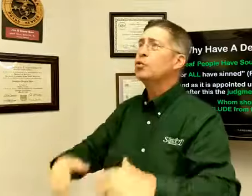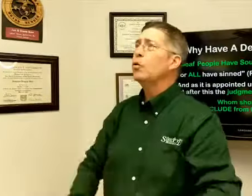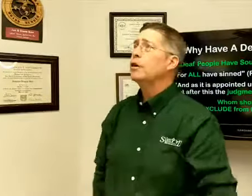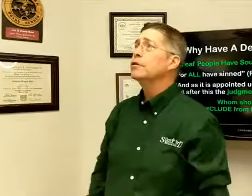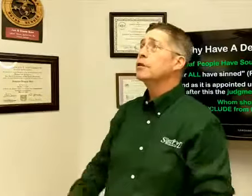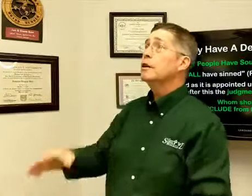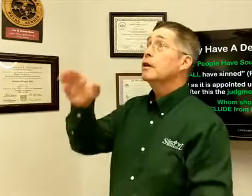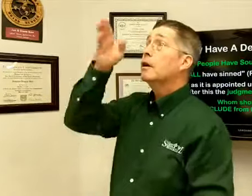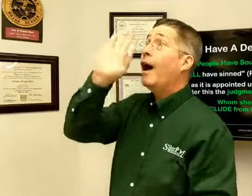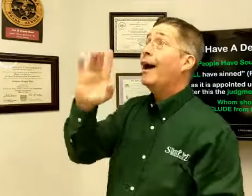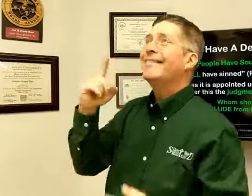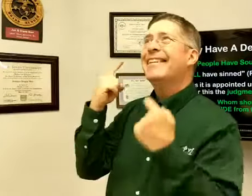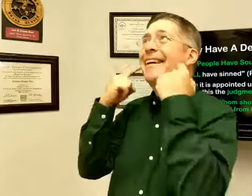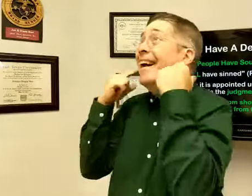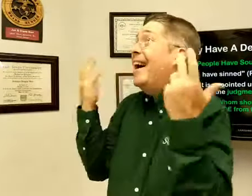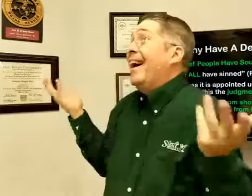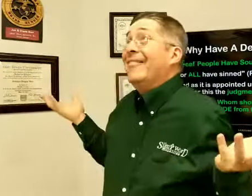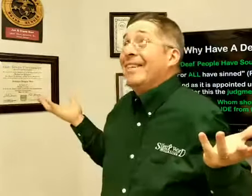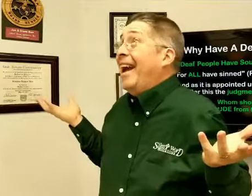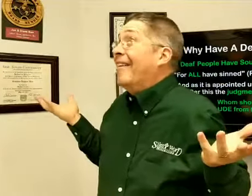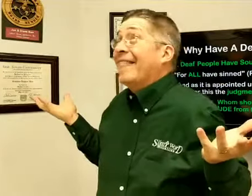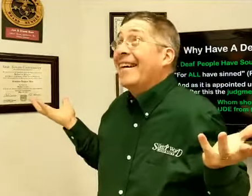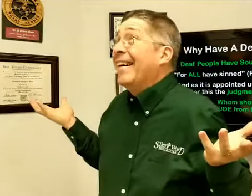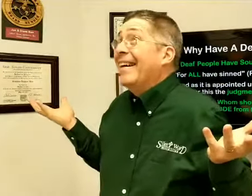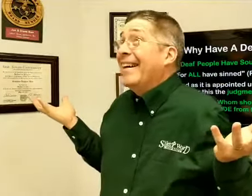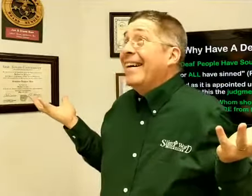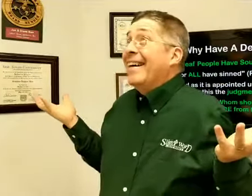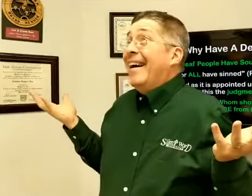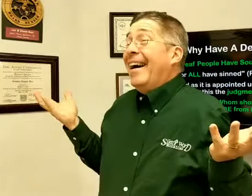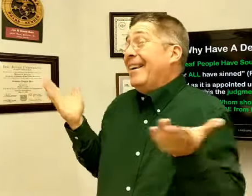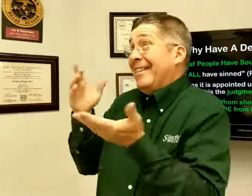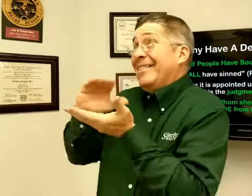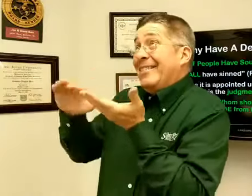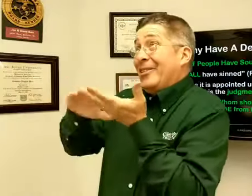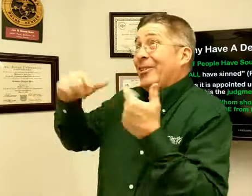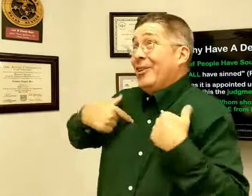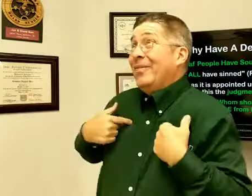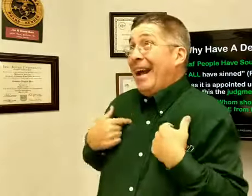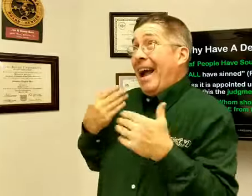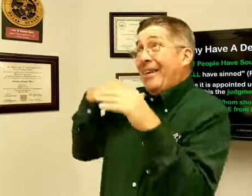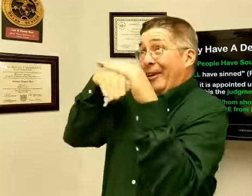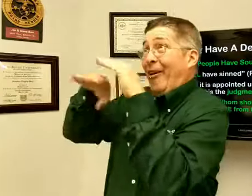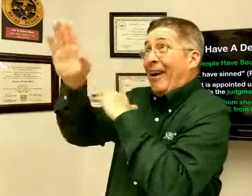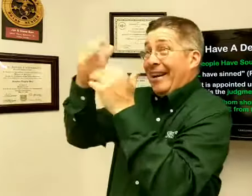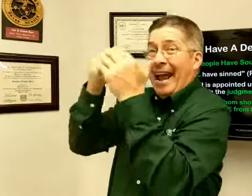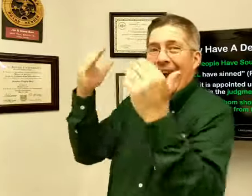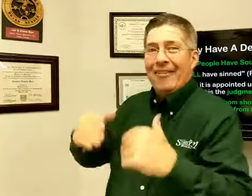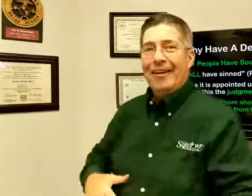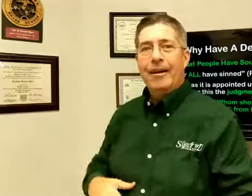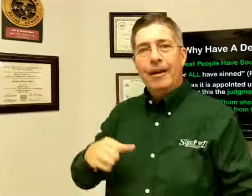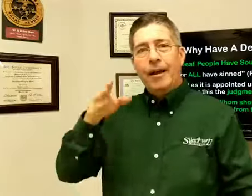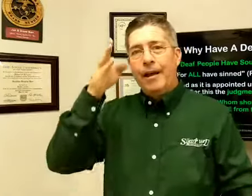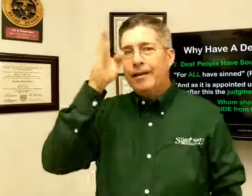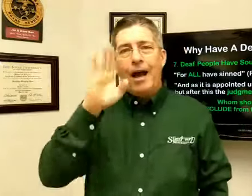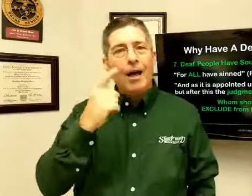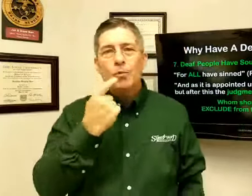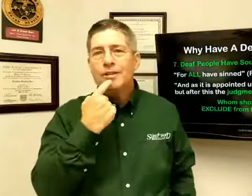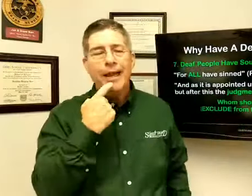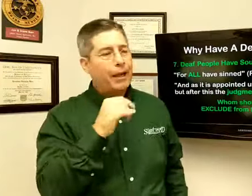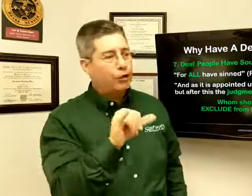words. God, I'm deaf. Excuse me. I have to go into heaven. And God will say, you're